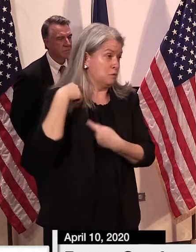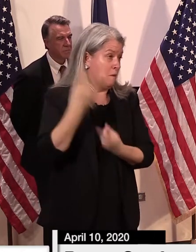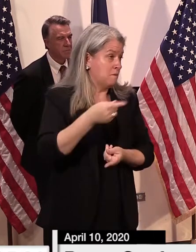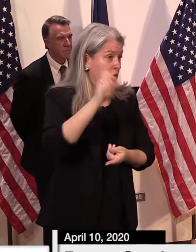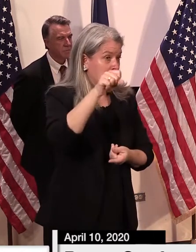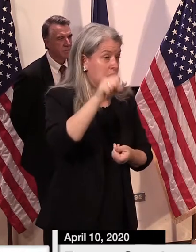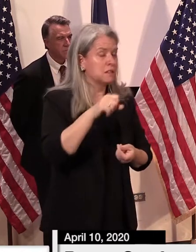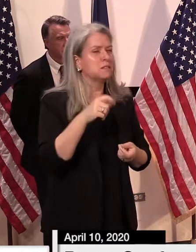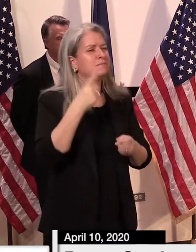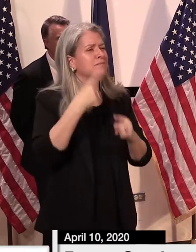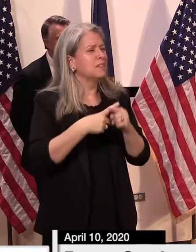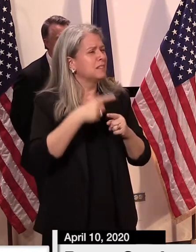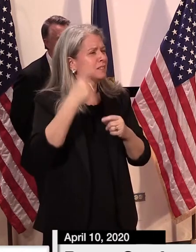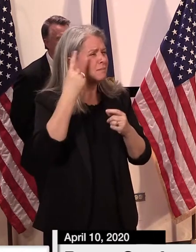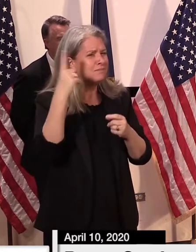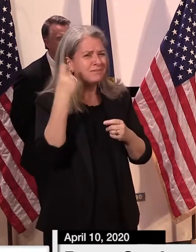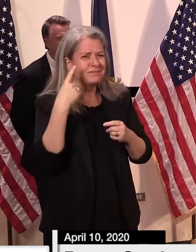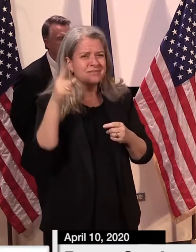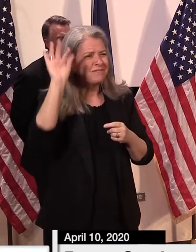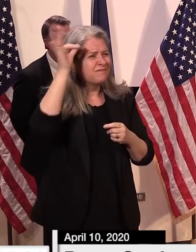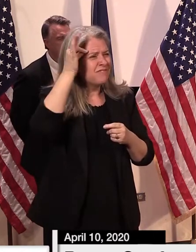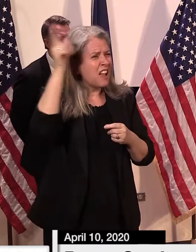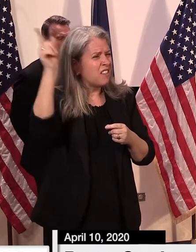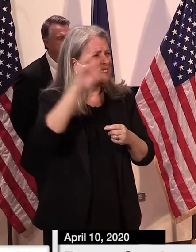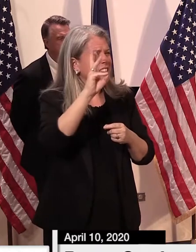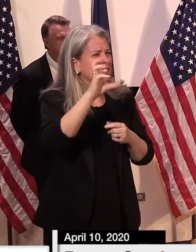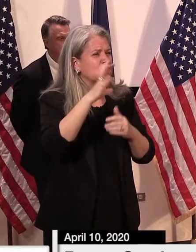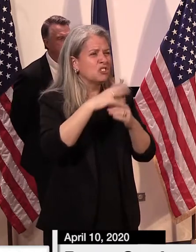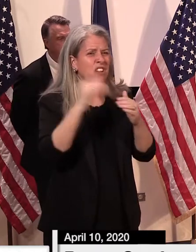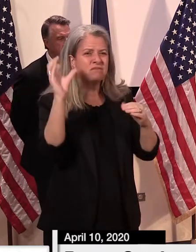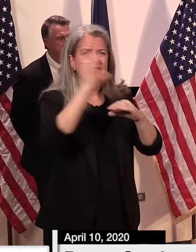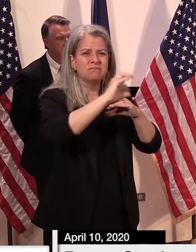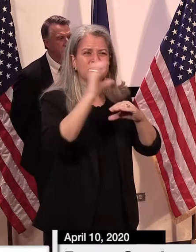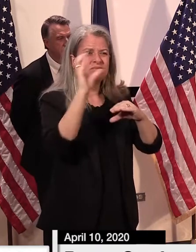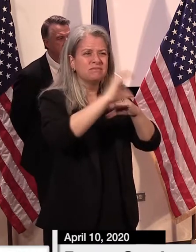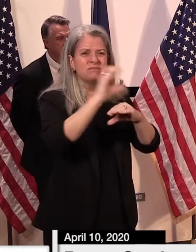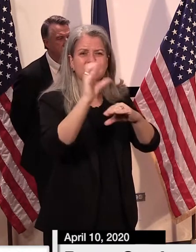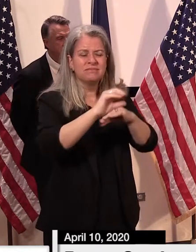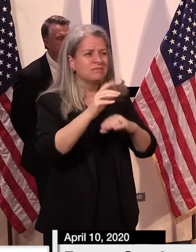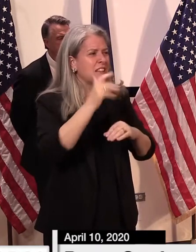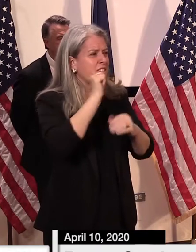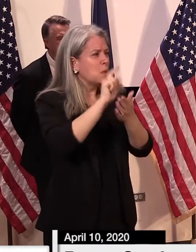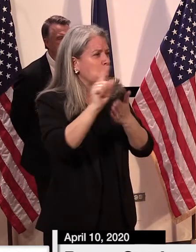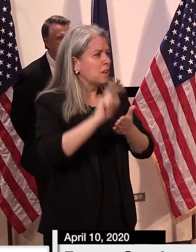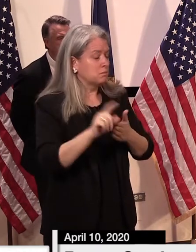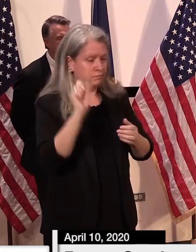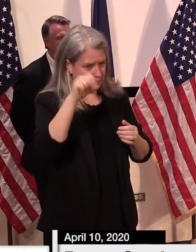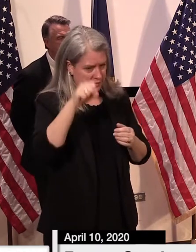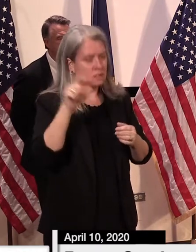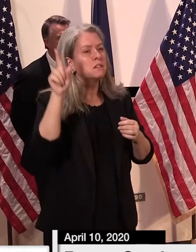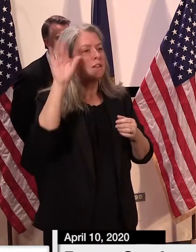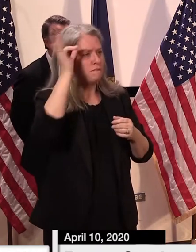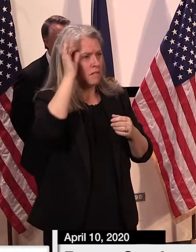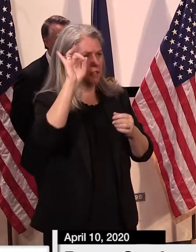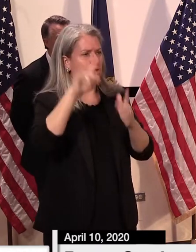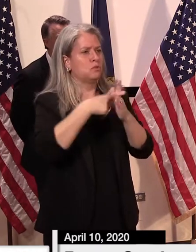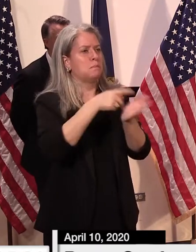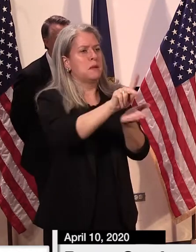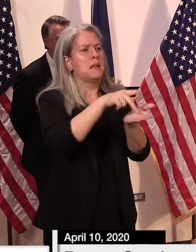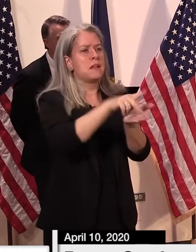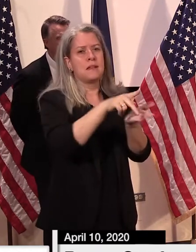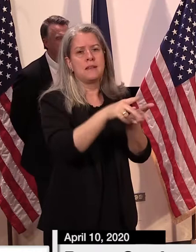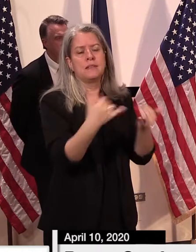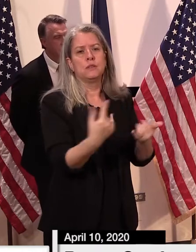federal bump that goes on top of unemployment insurance. Those payments started going out this week, and